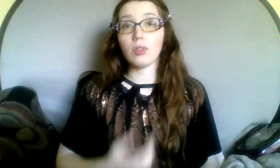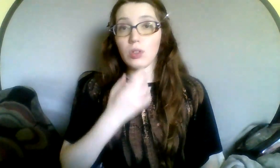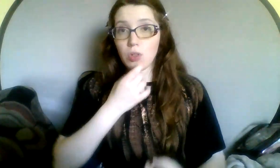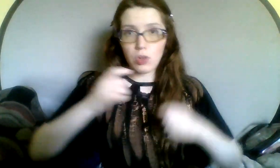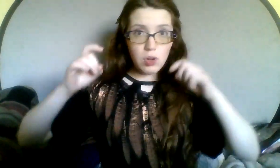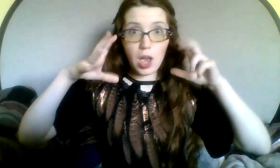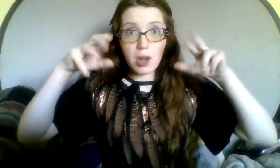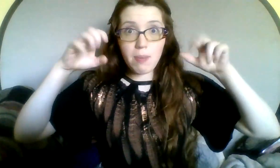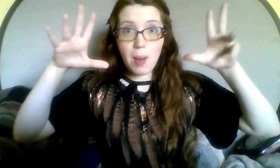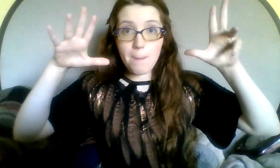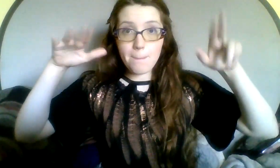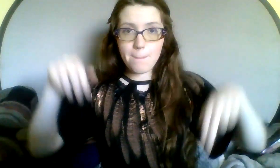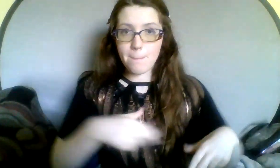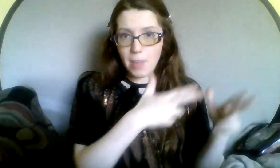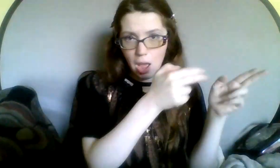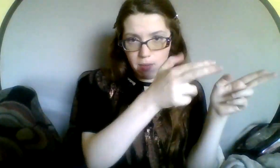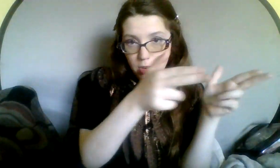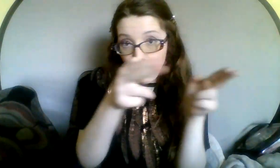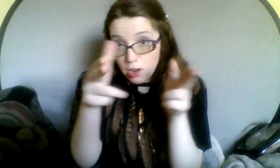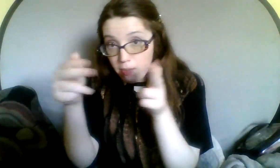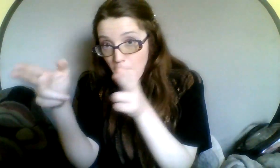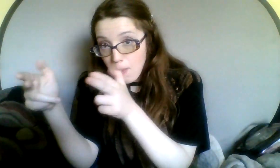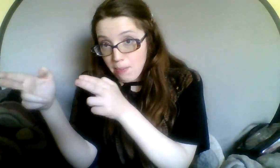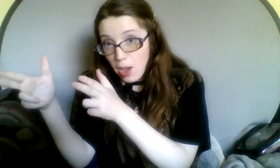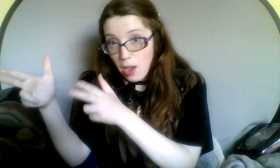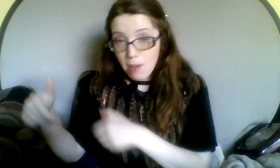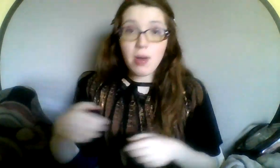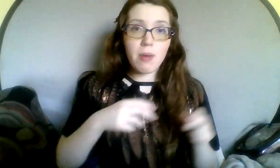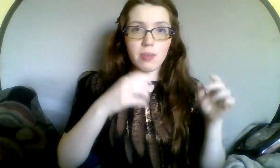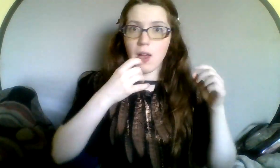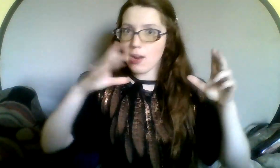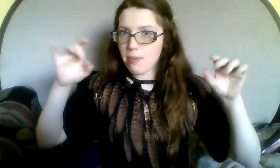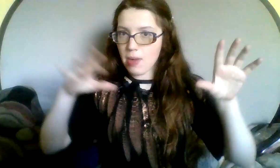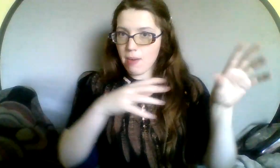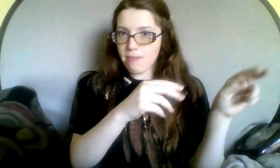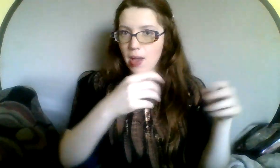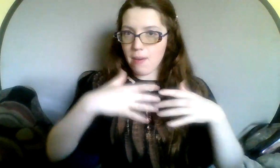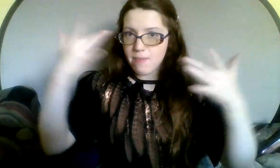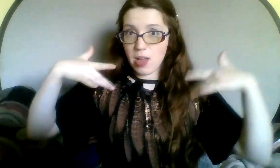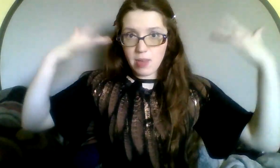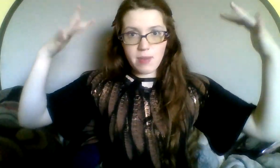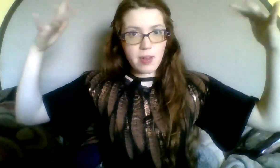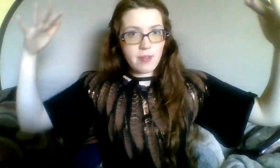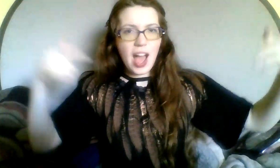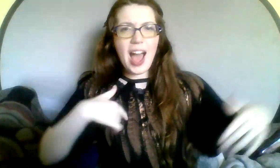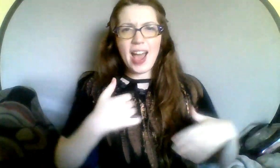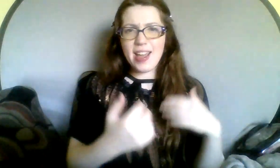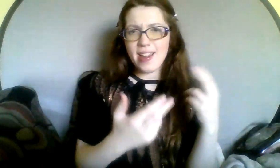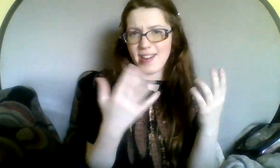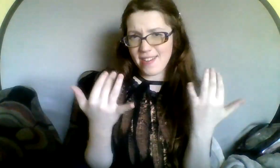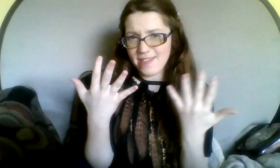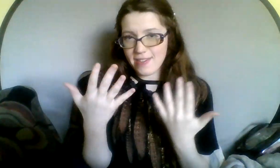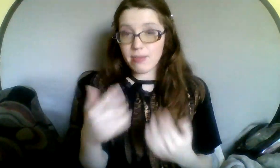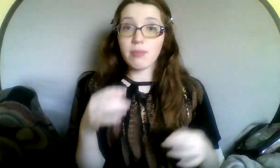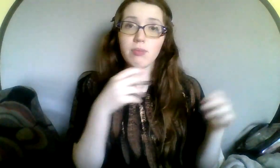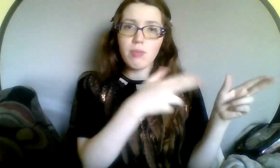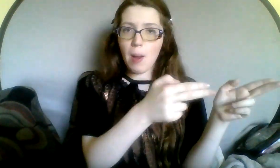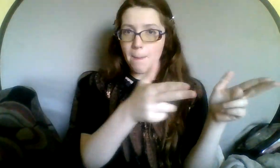So light em up oh oh oh Light em up oh oh Light em up oh I'm on fire So light em up